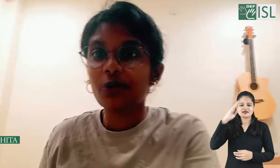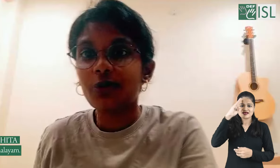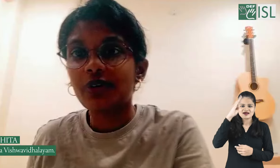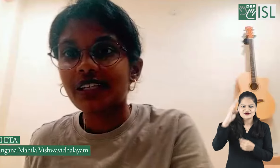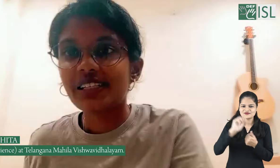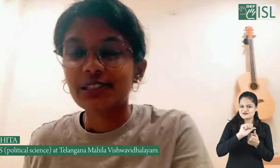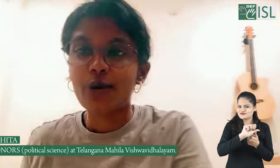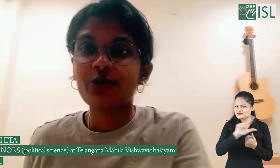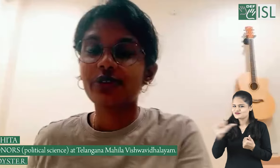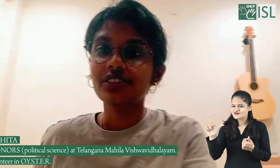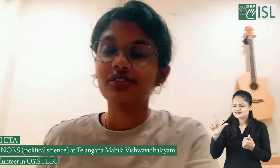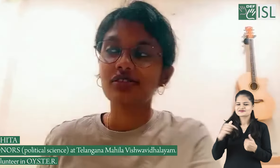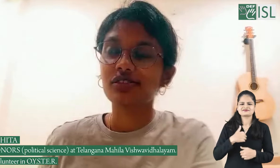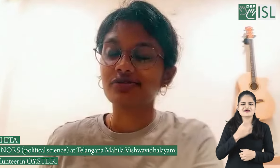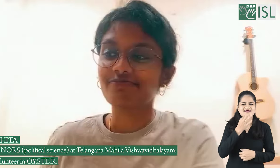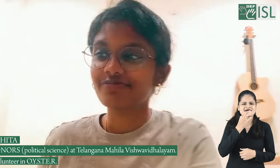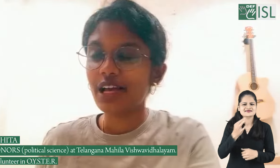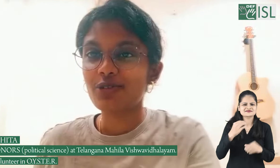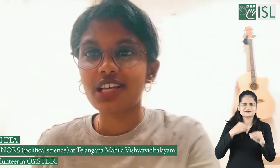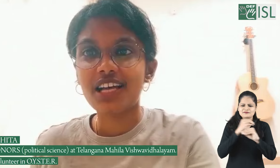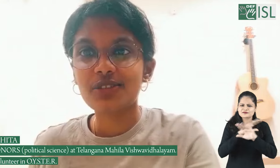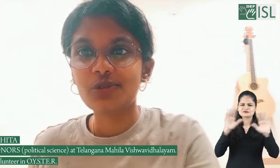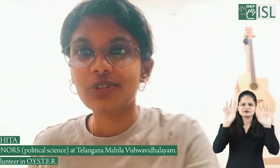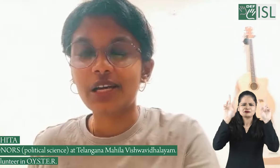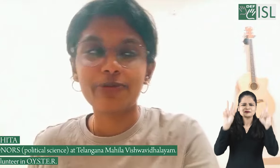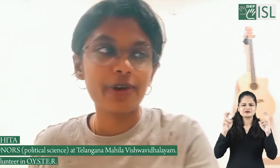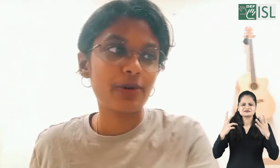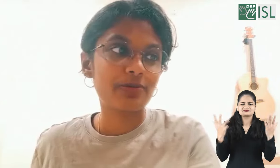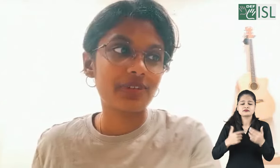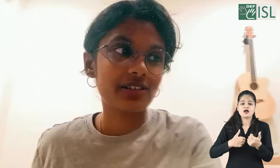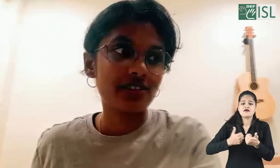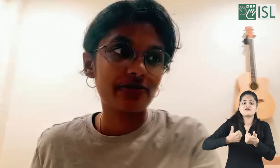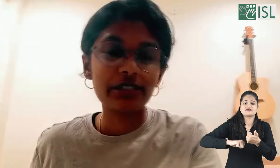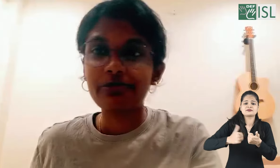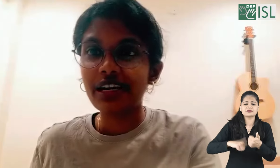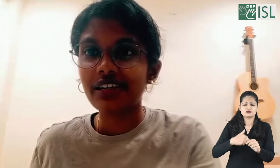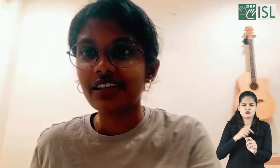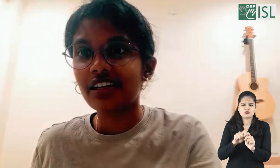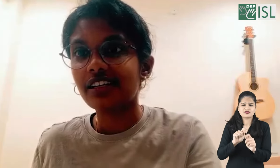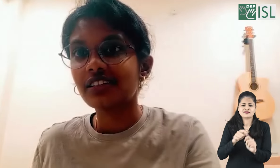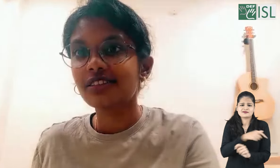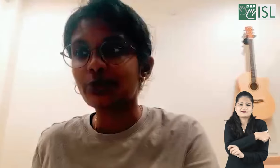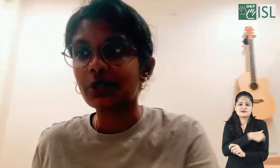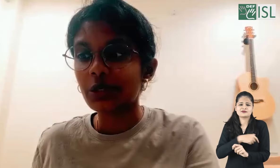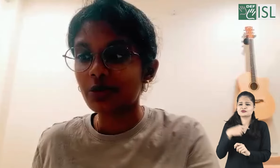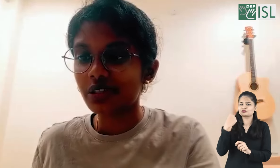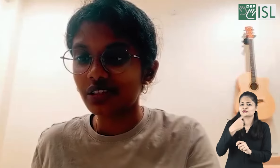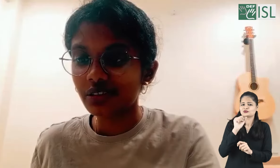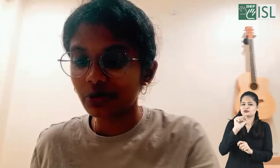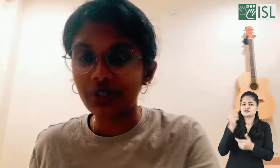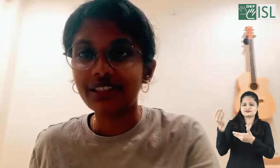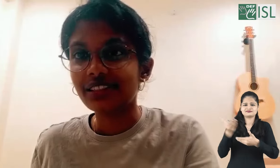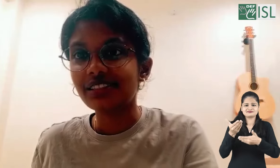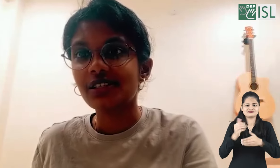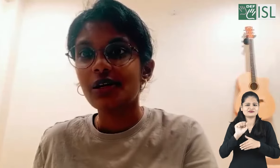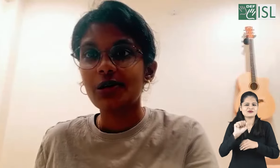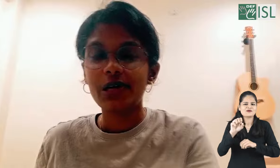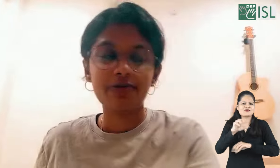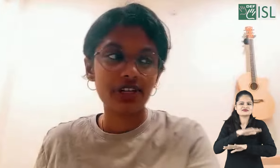Greetings everyone, so I was asked to convey about my feedback regarding working with the volunteers who have come